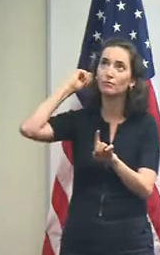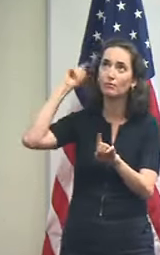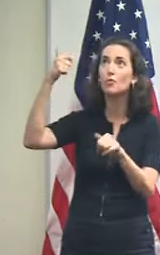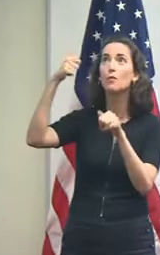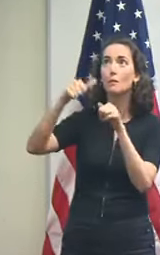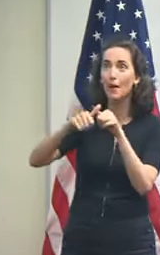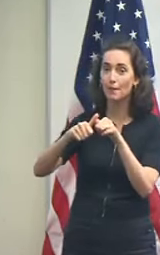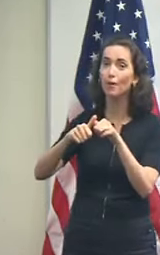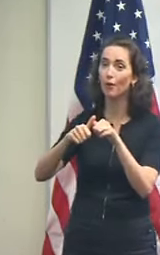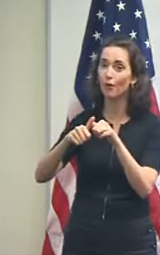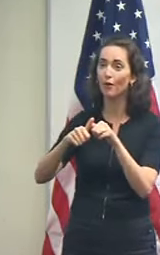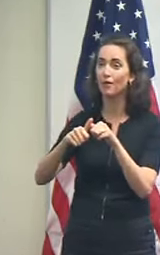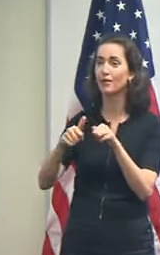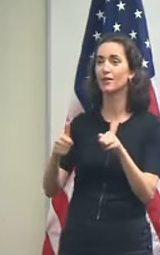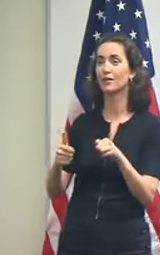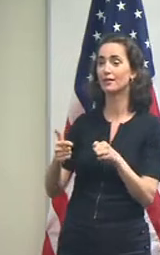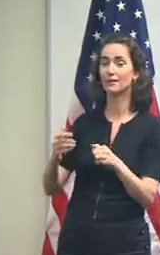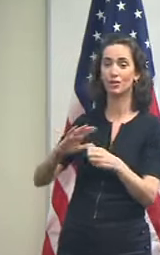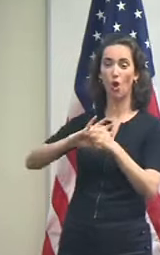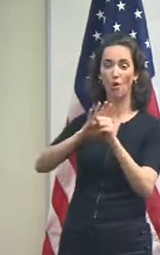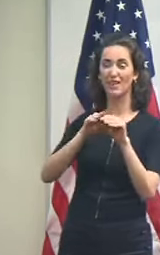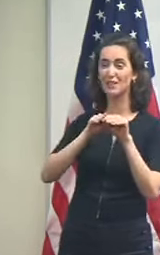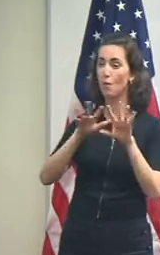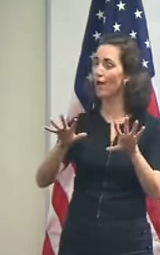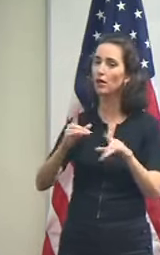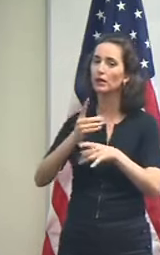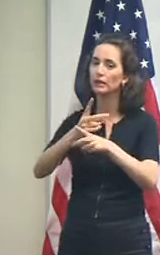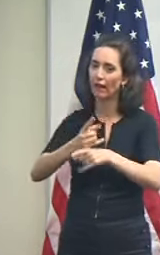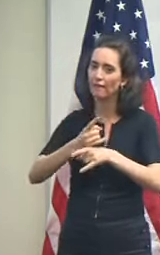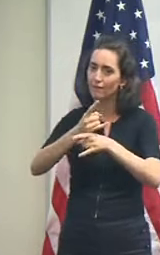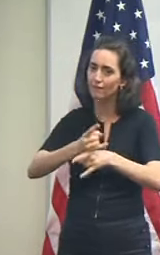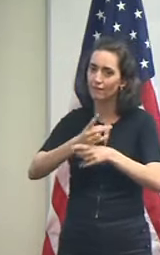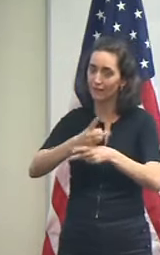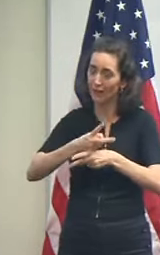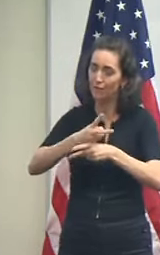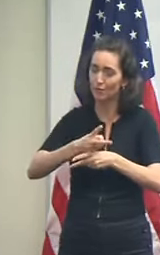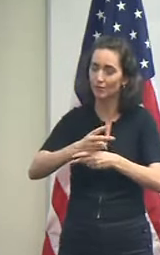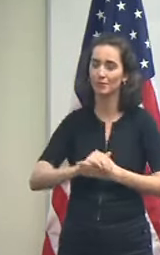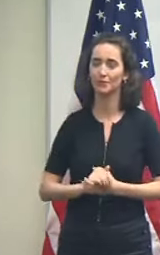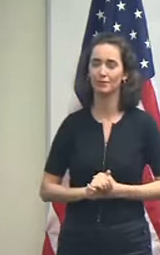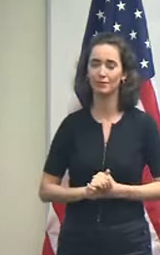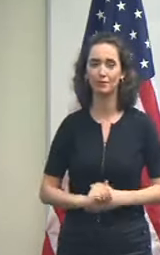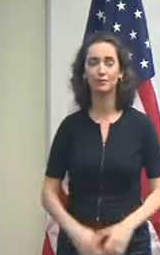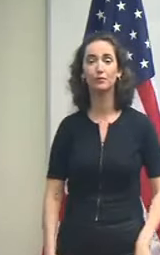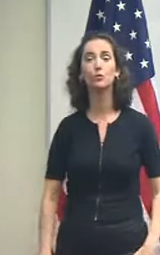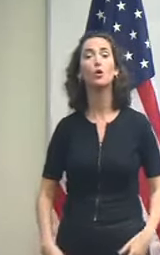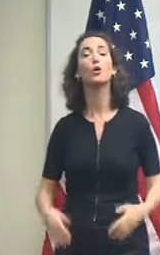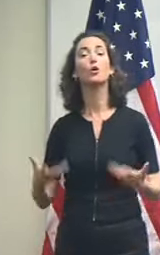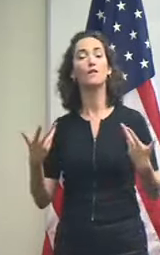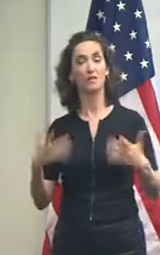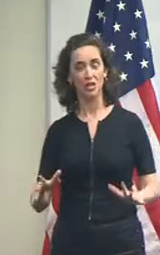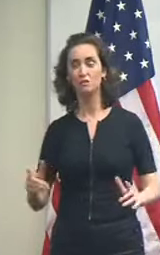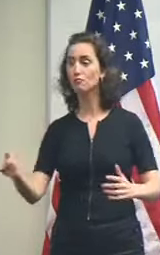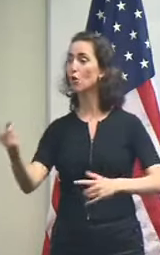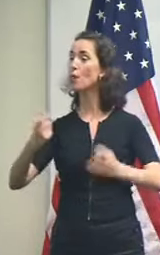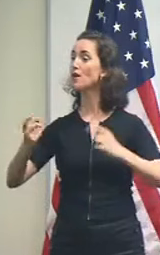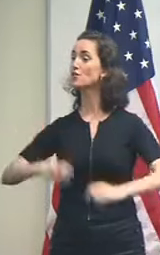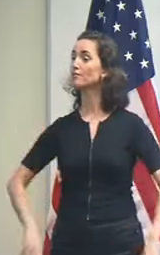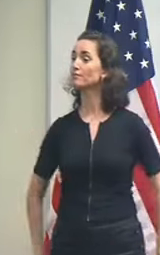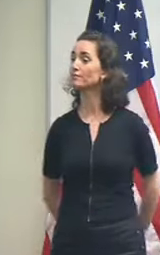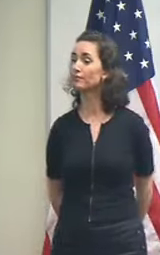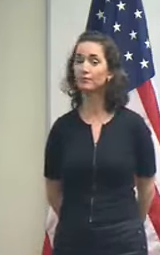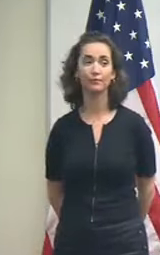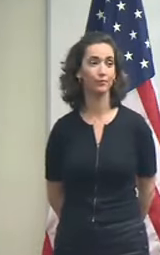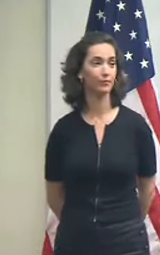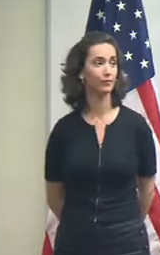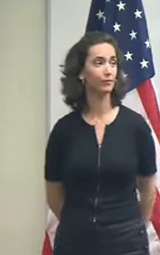sure that we don't unnecessarily spread COVID-19. So with that, I'm going to take a few questions from